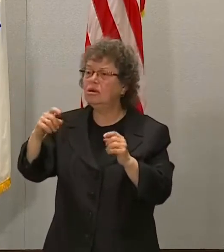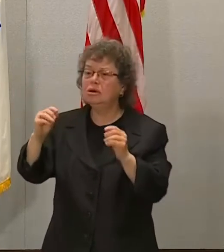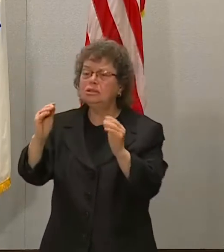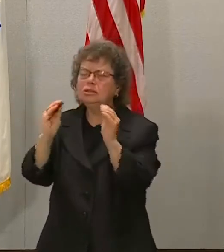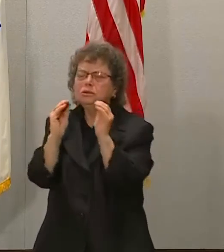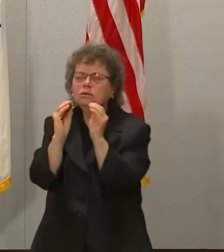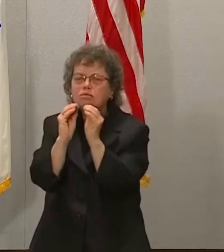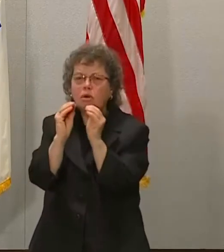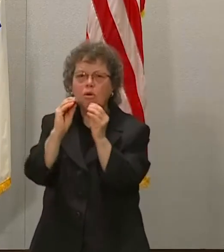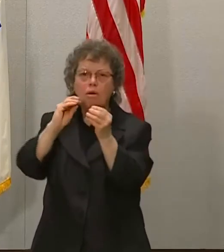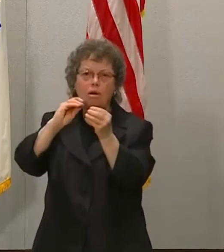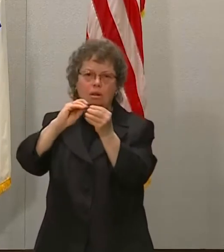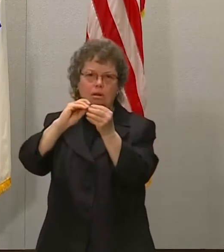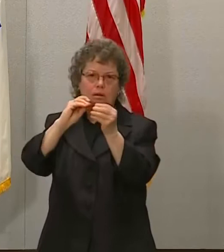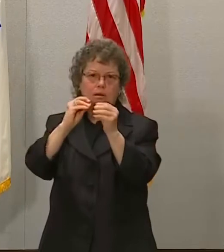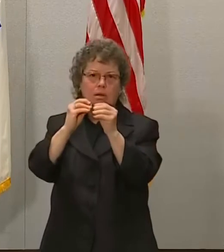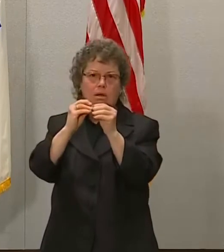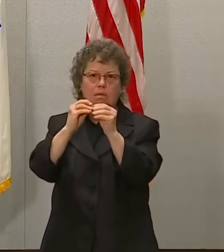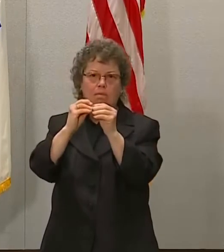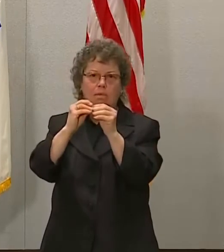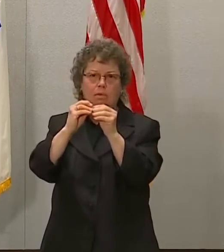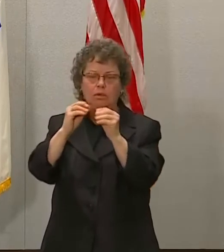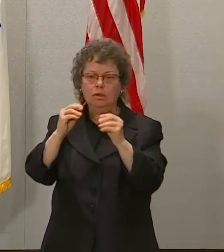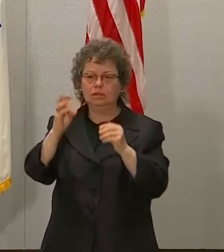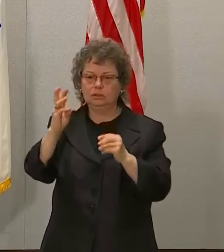something they couldn't explain.